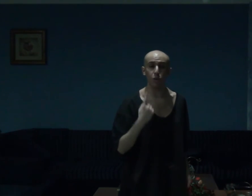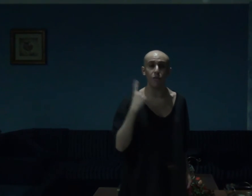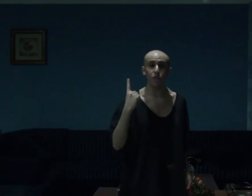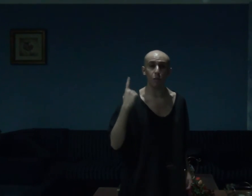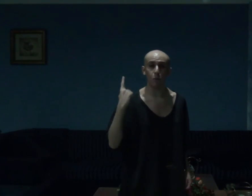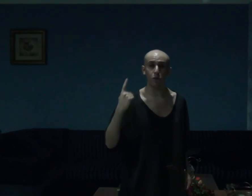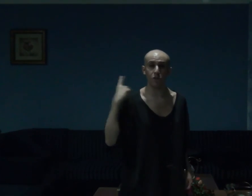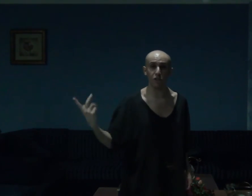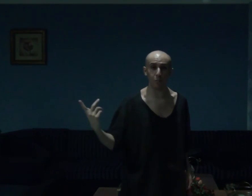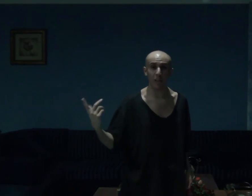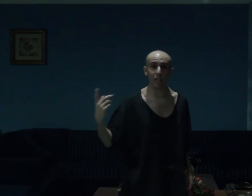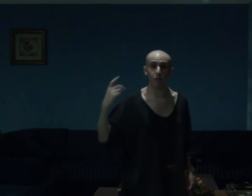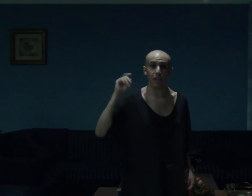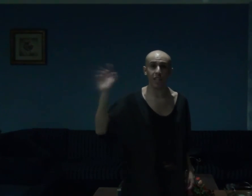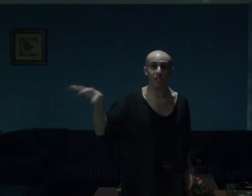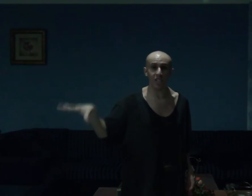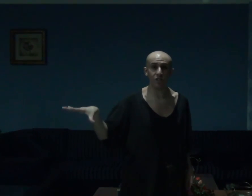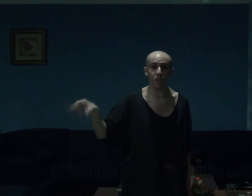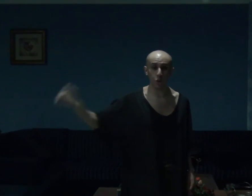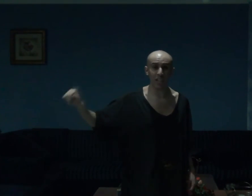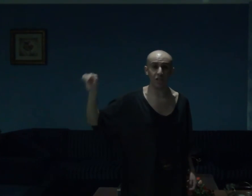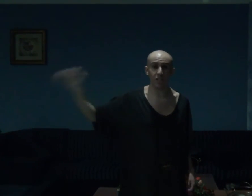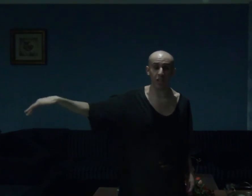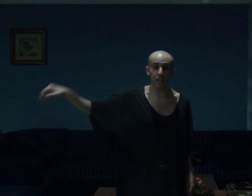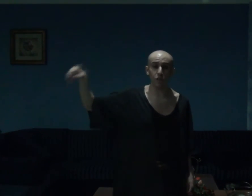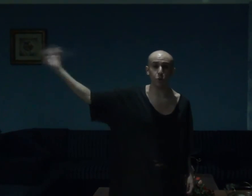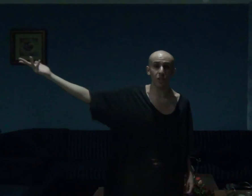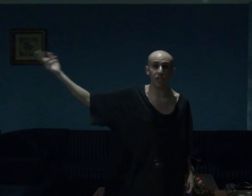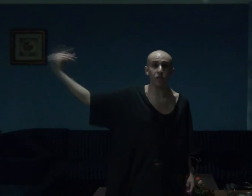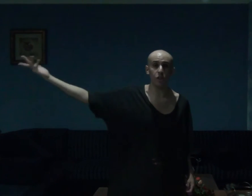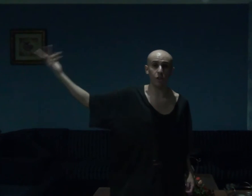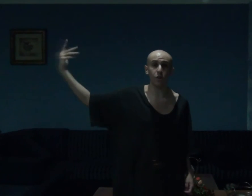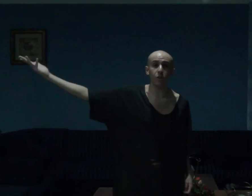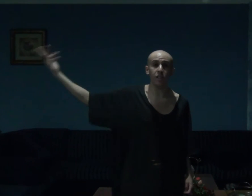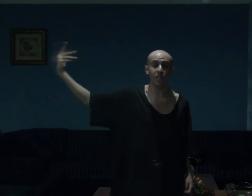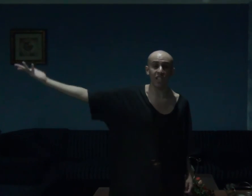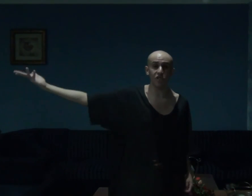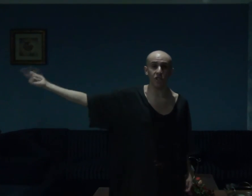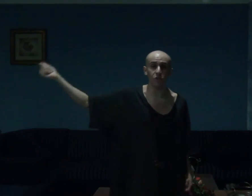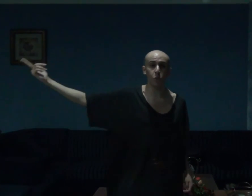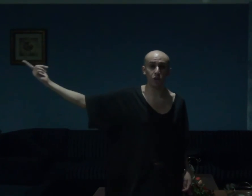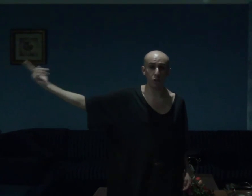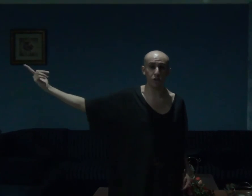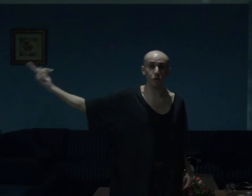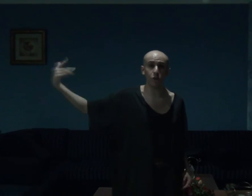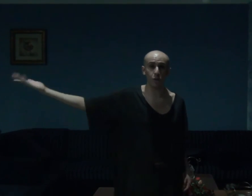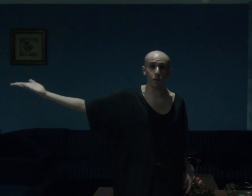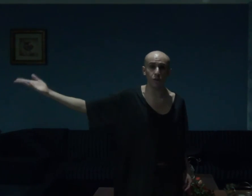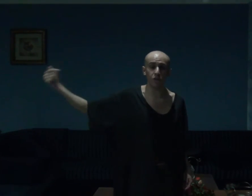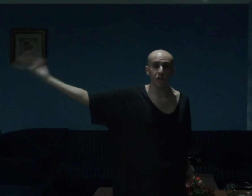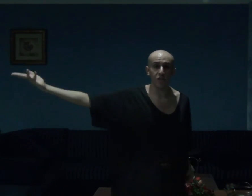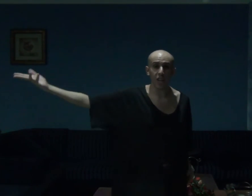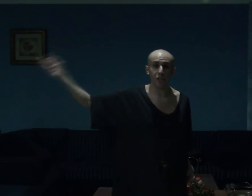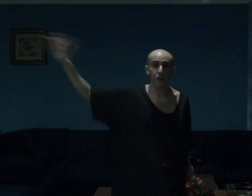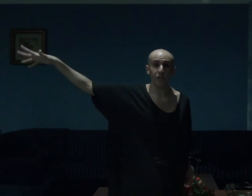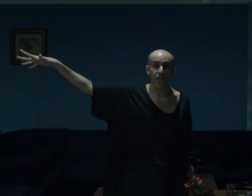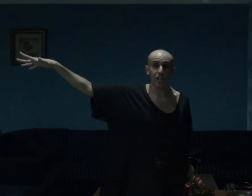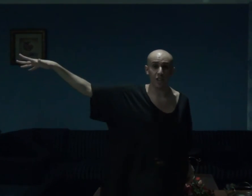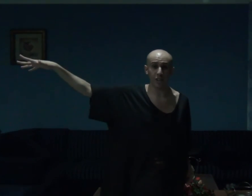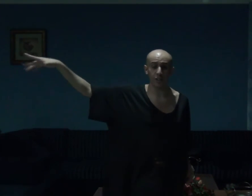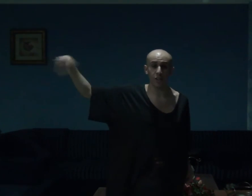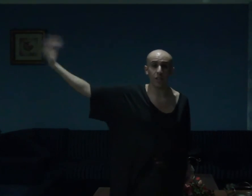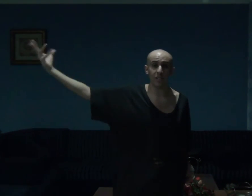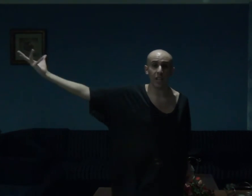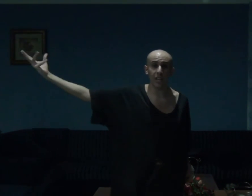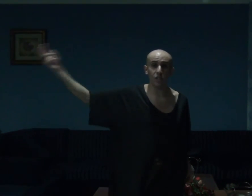has one of the most inspiring and yet tragic tales within the Arthurian legend which also includes the death of